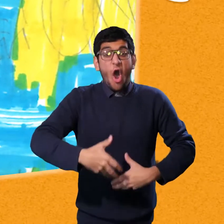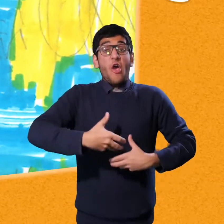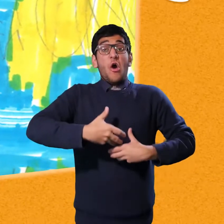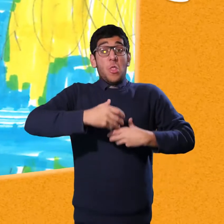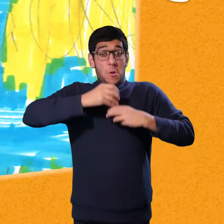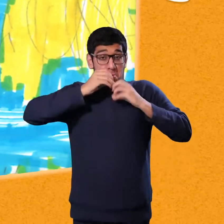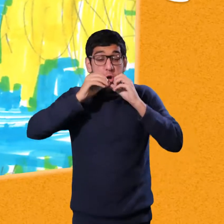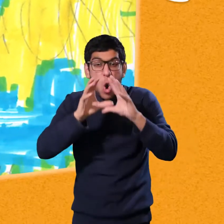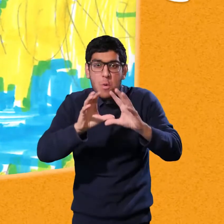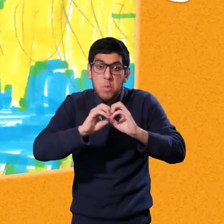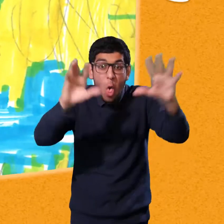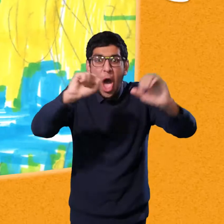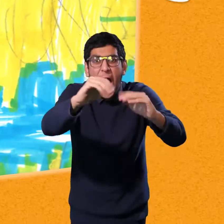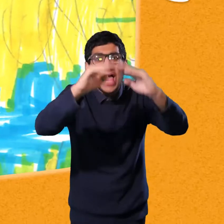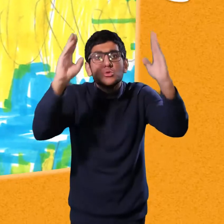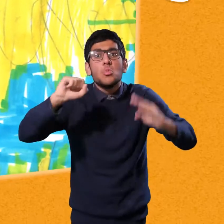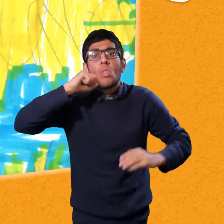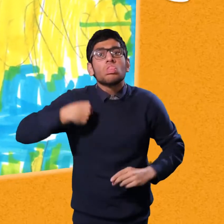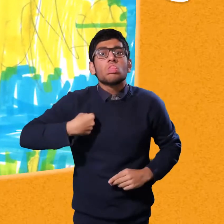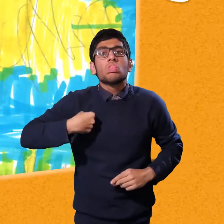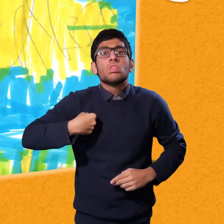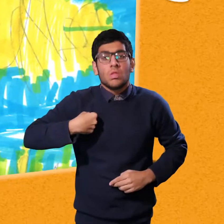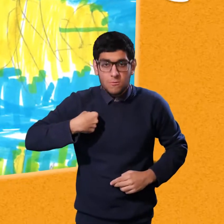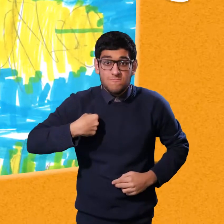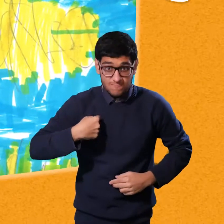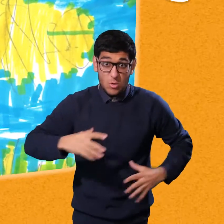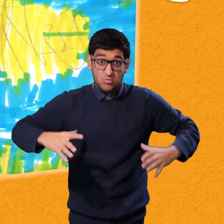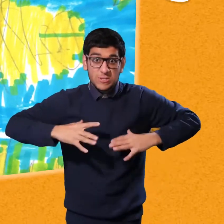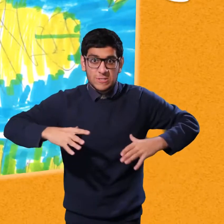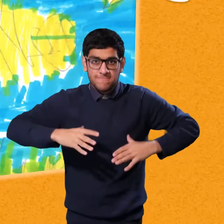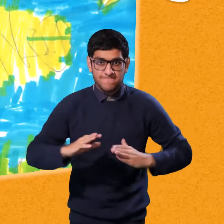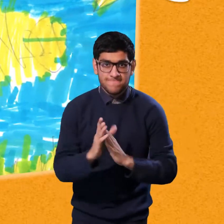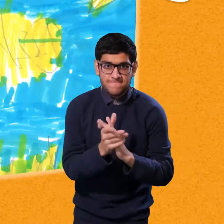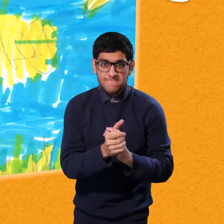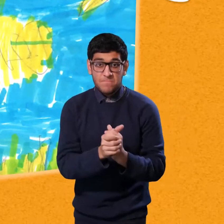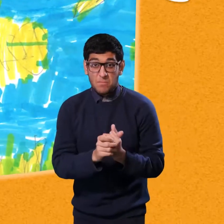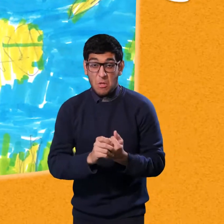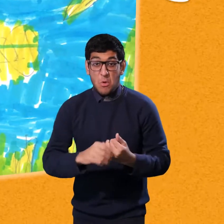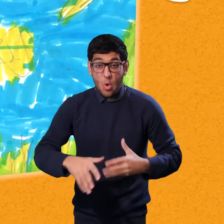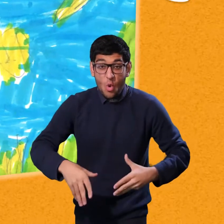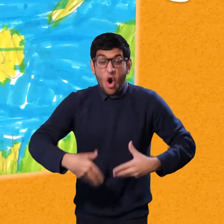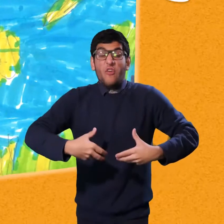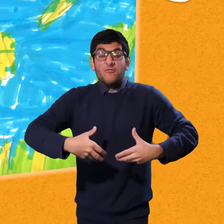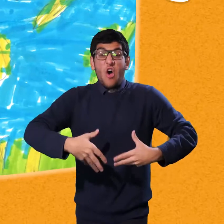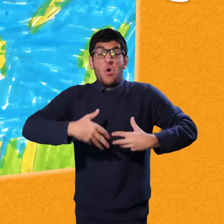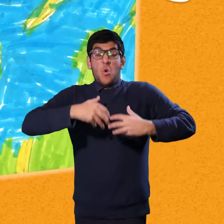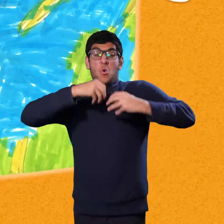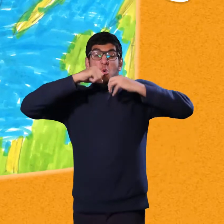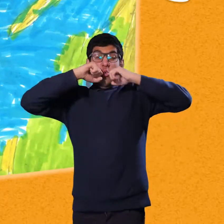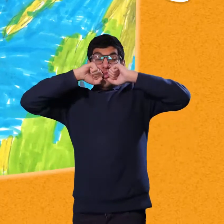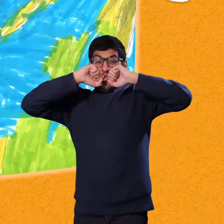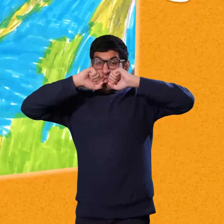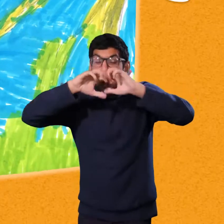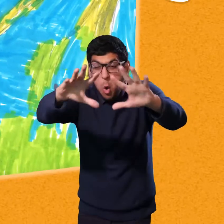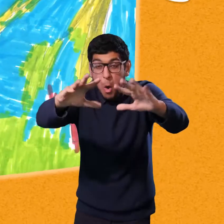I will huff. And I'll blow your house down. Ready? Ready? So he